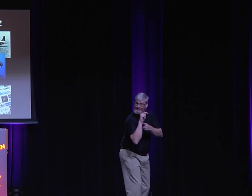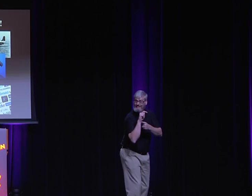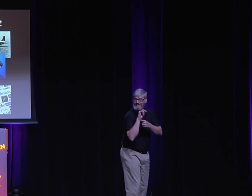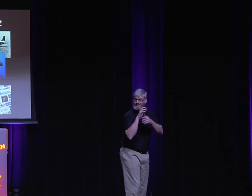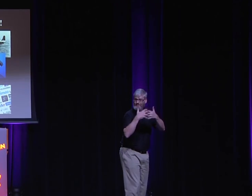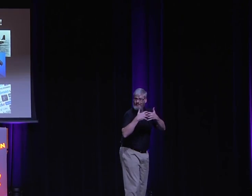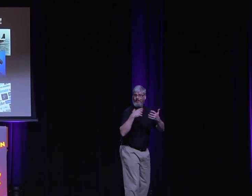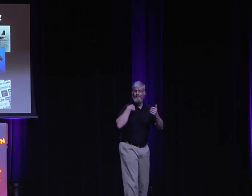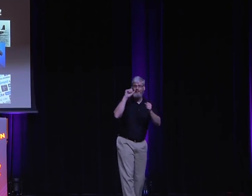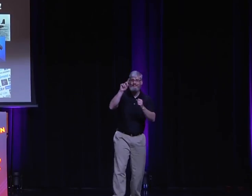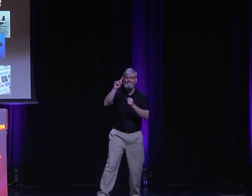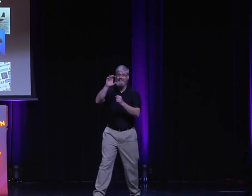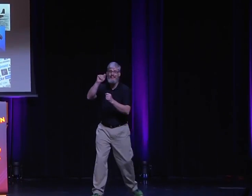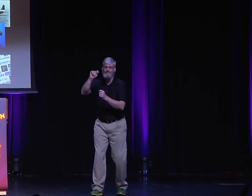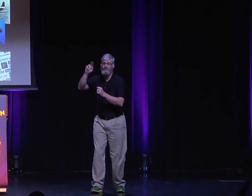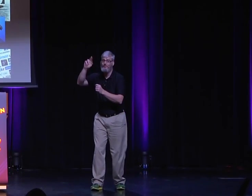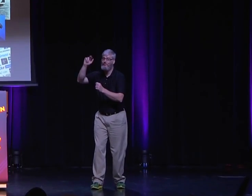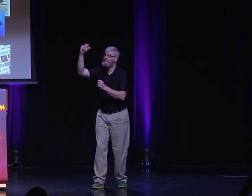imaging, electromagnetic imaging.